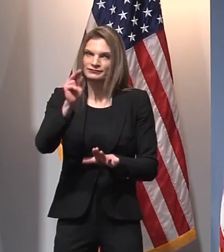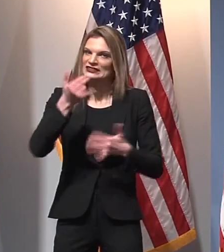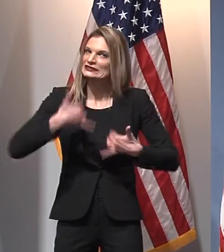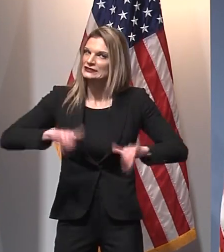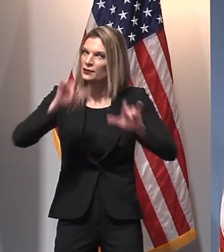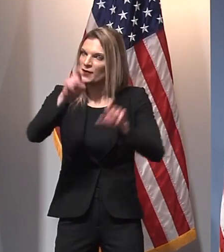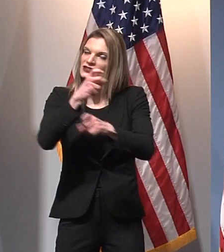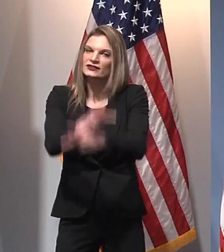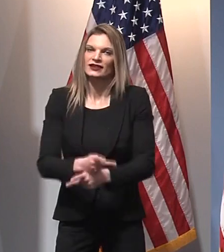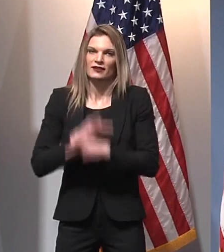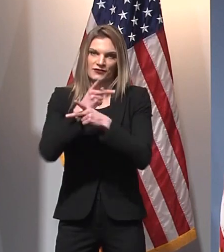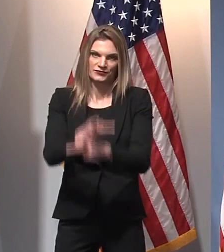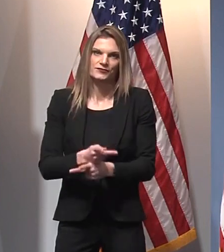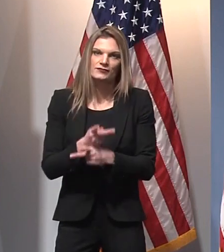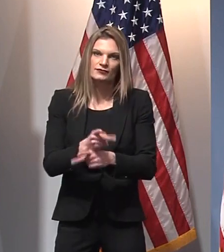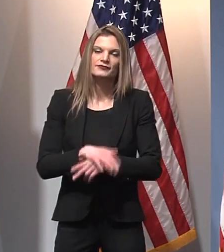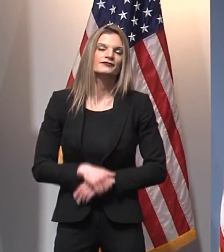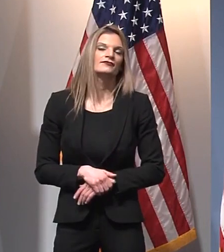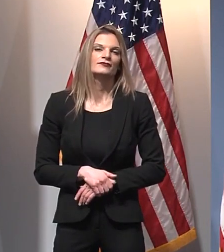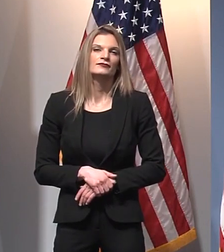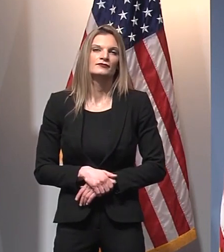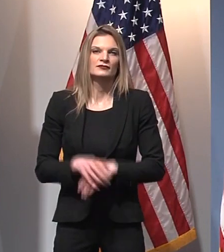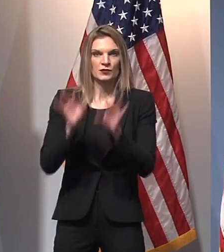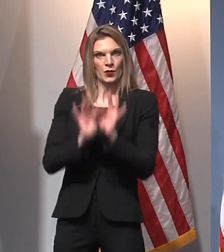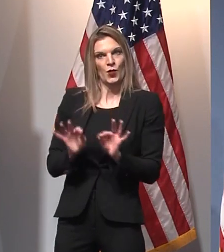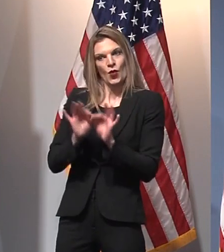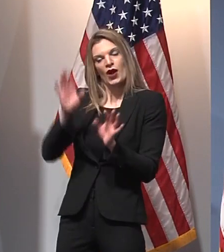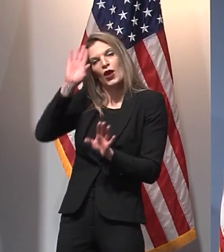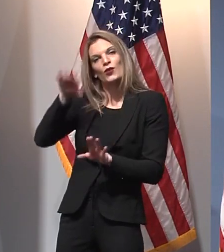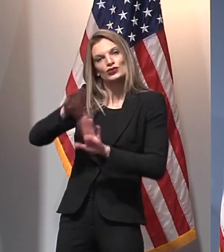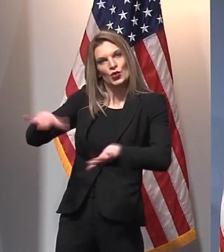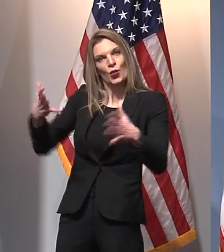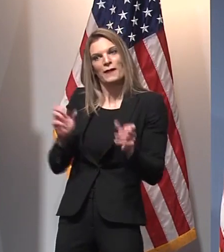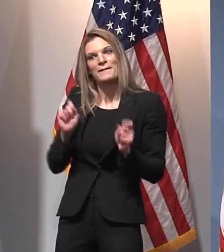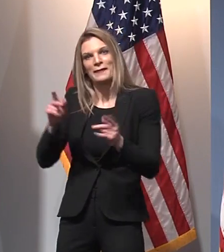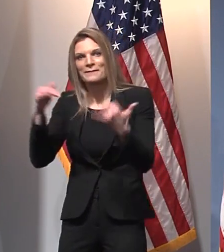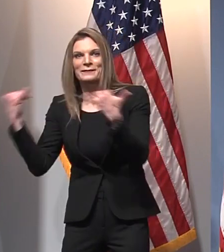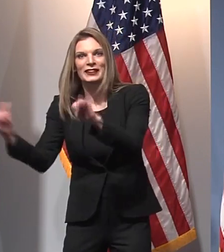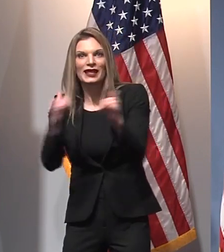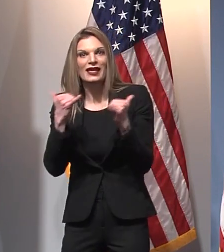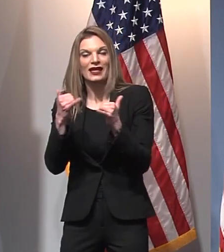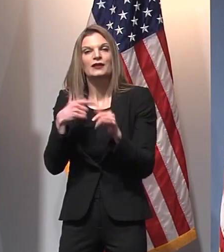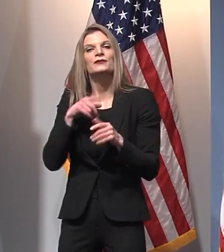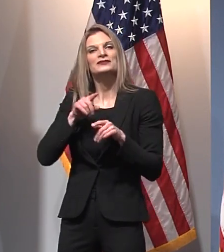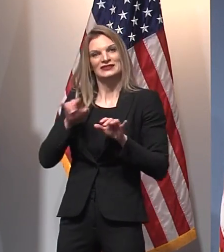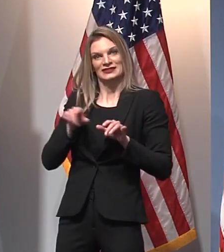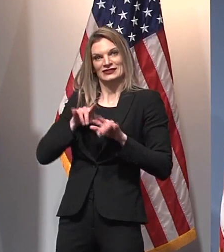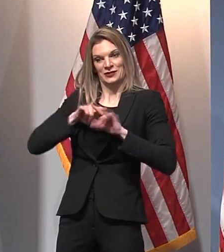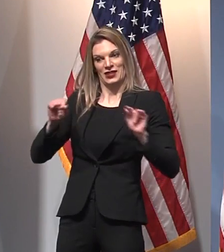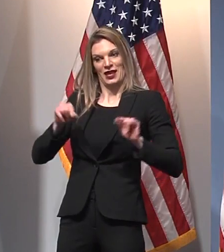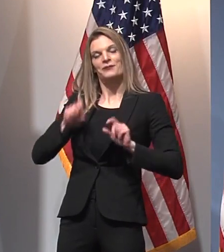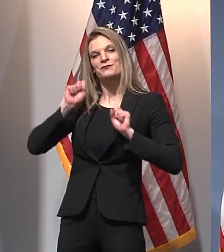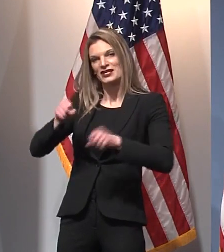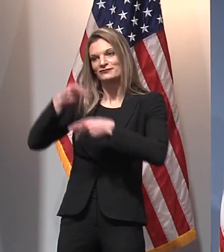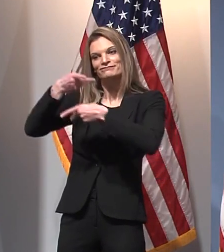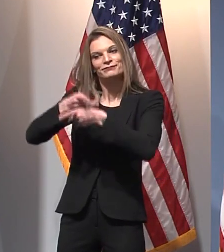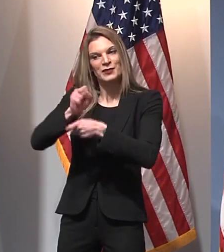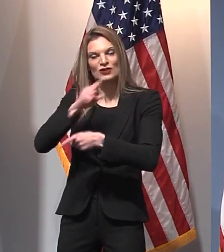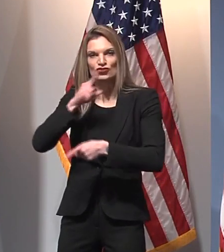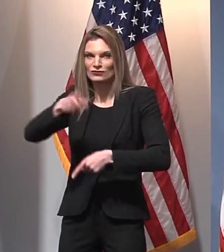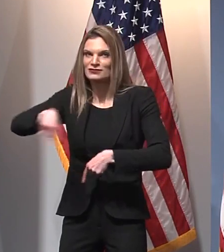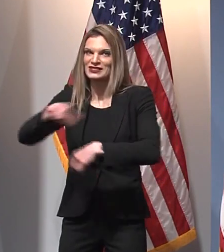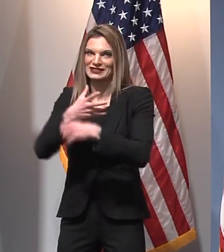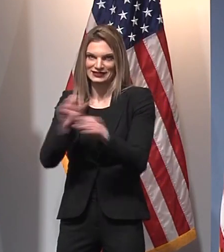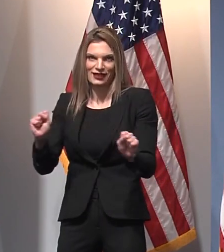throughout this process in making sure that our kids can play is that we keep them safe as they do, and we don't want them to